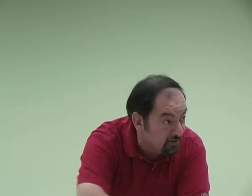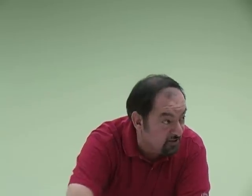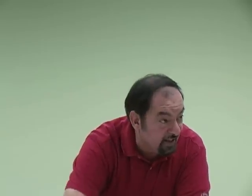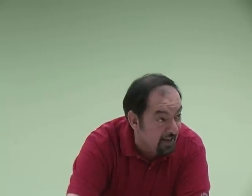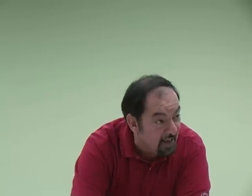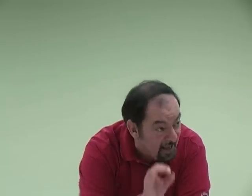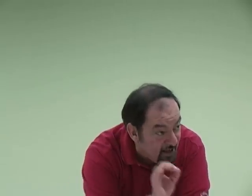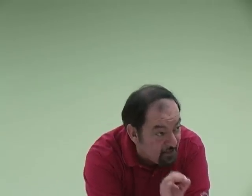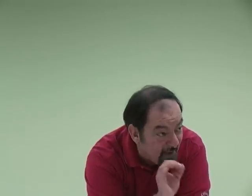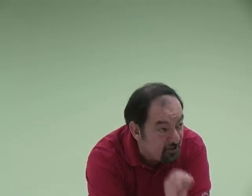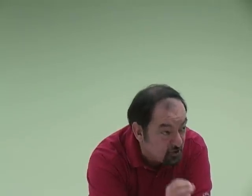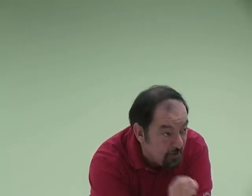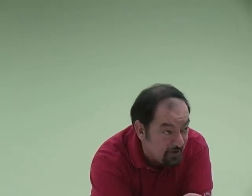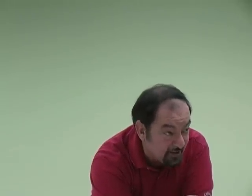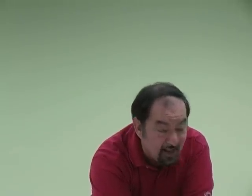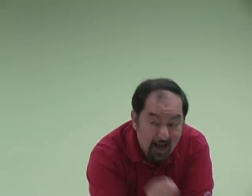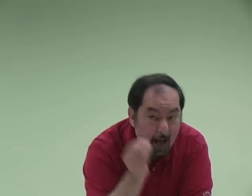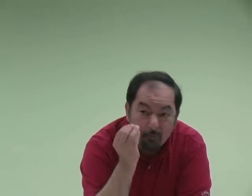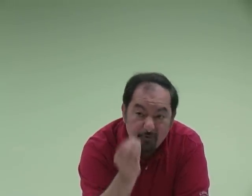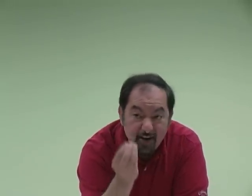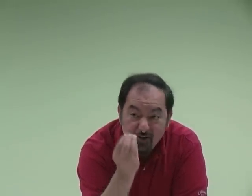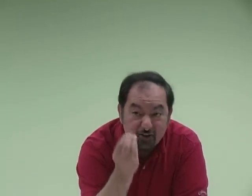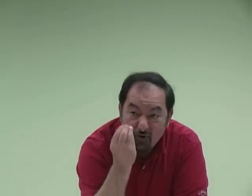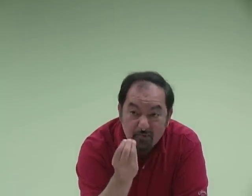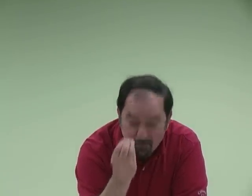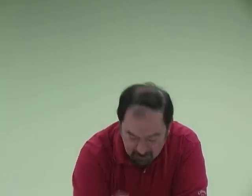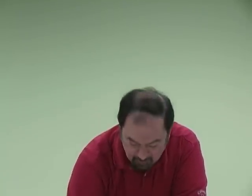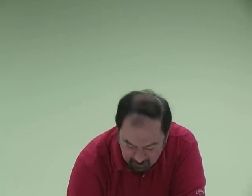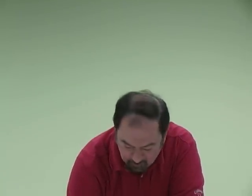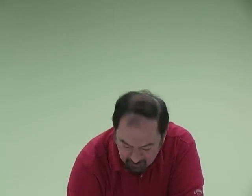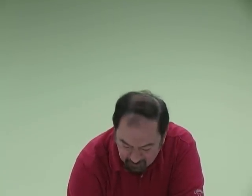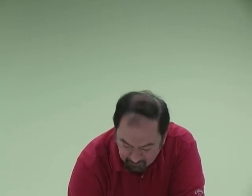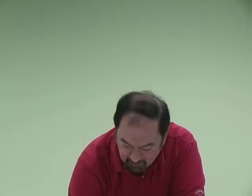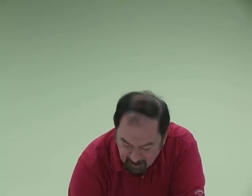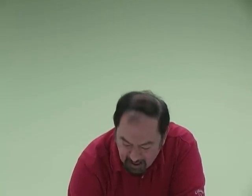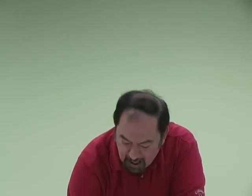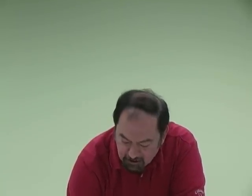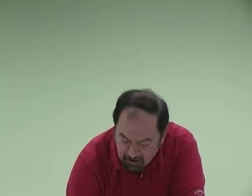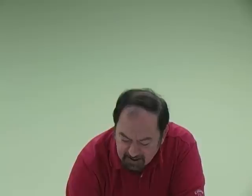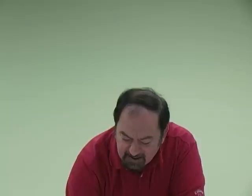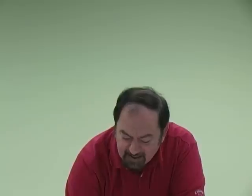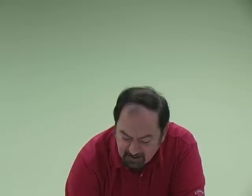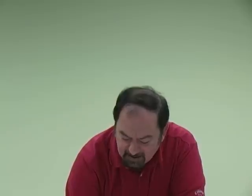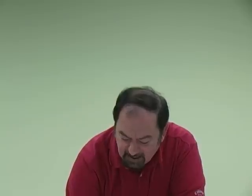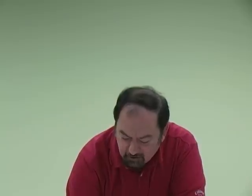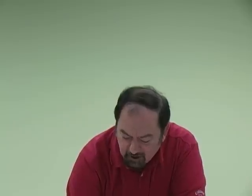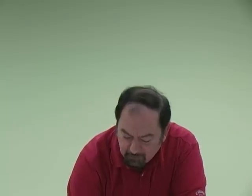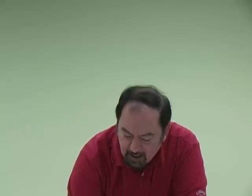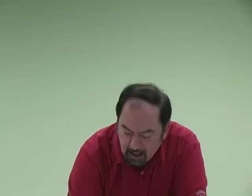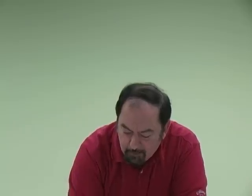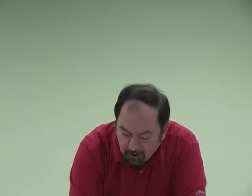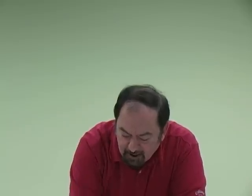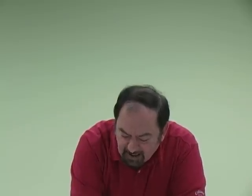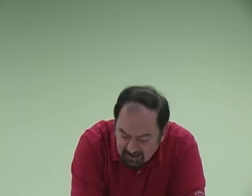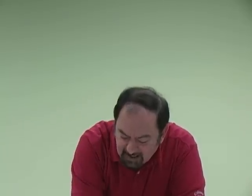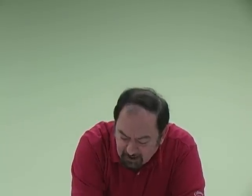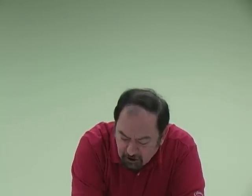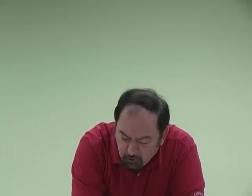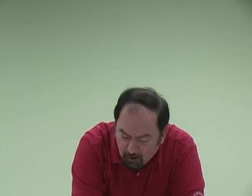of us today. Hear by the Spirit. I pray you just remember this by the Spirit. Jesus answered and said to him, Because I said to you,